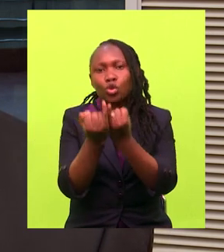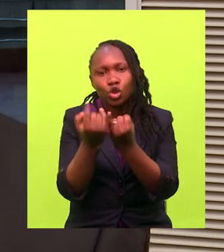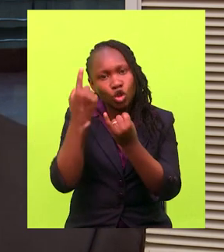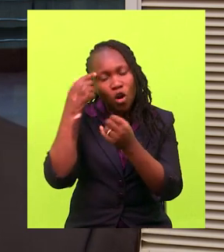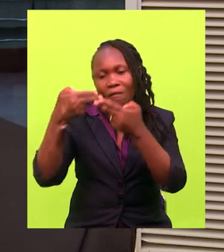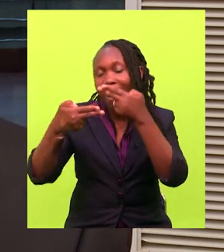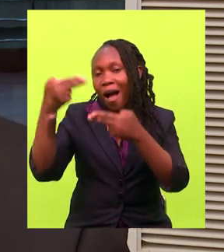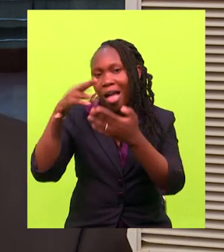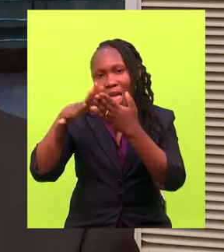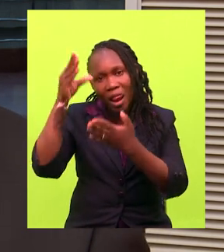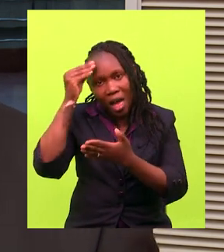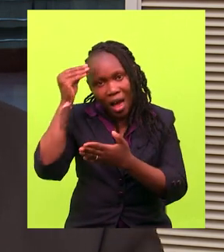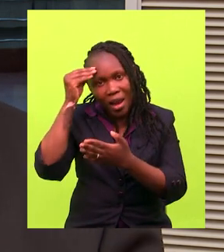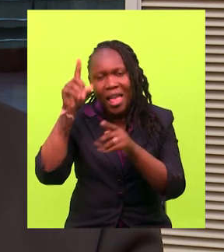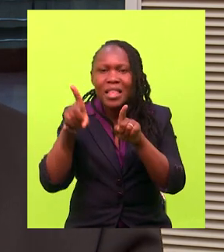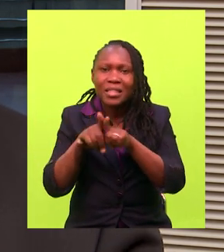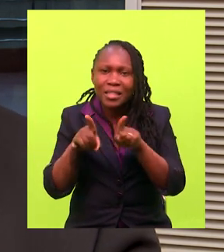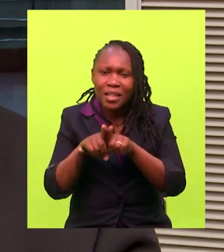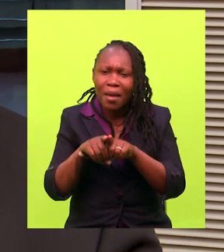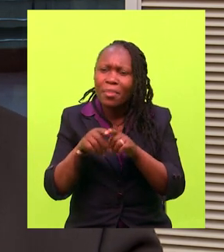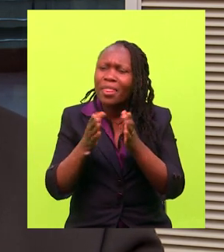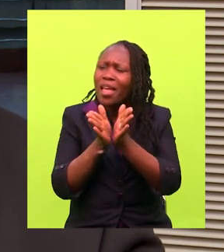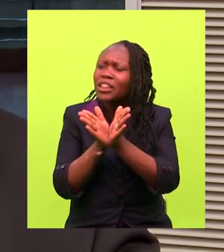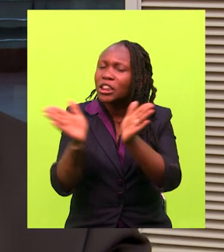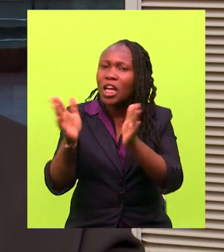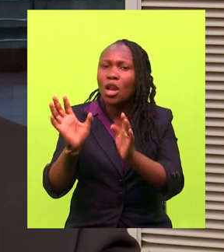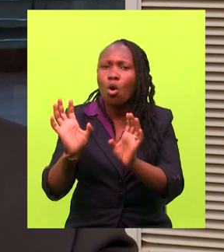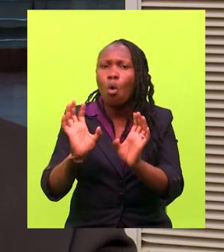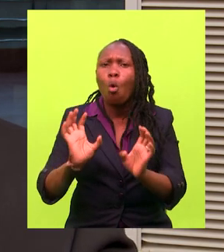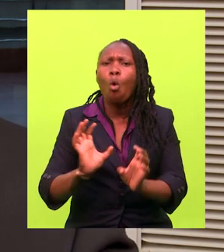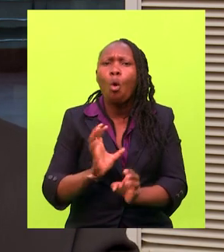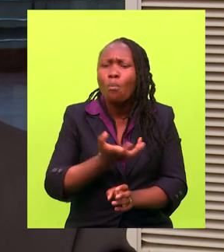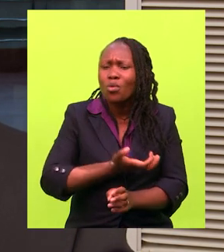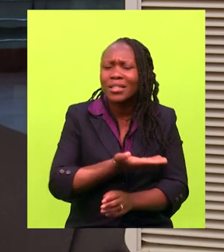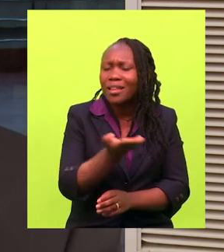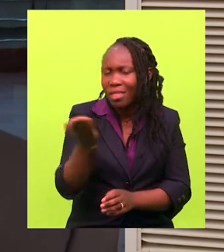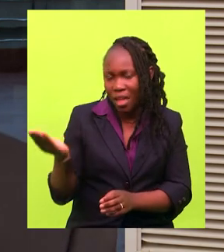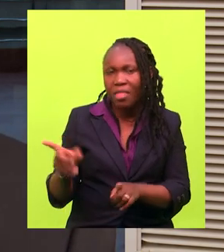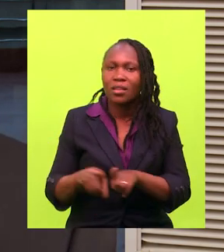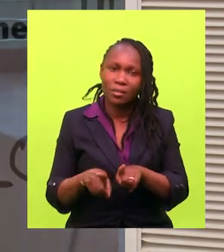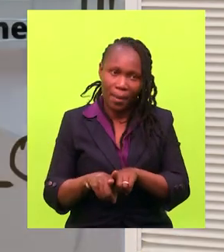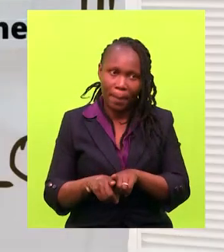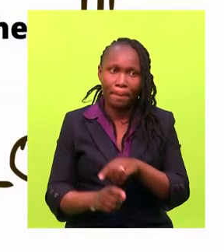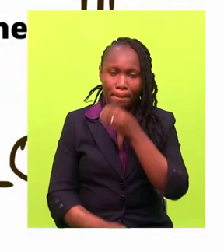higher learning, as well as even the general community where our campuses are.